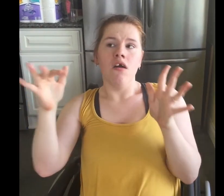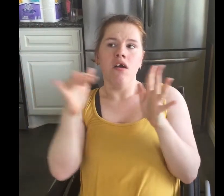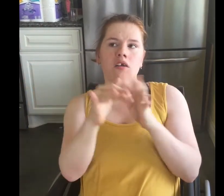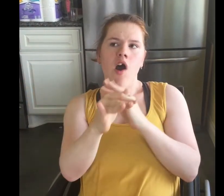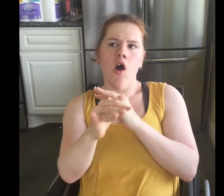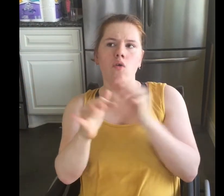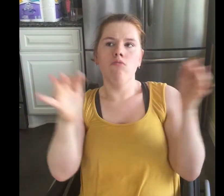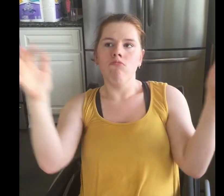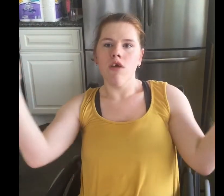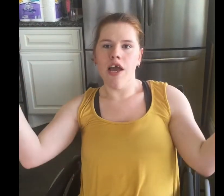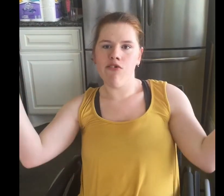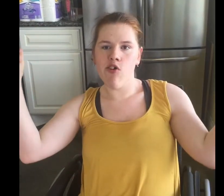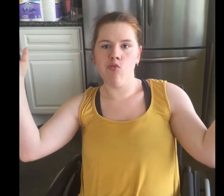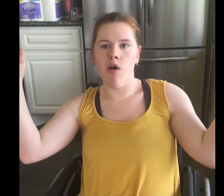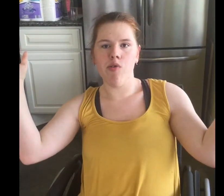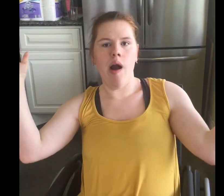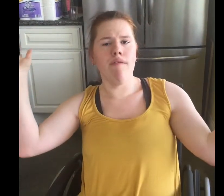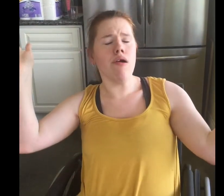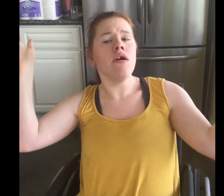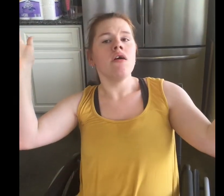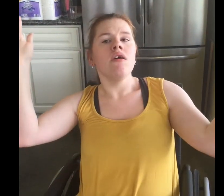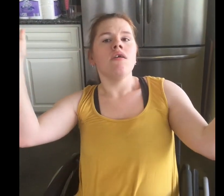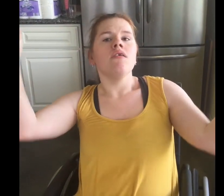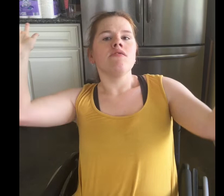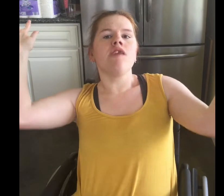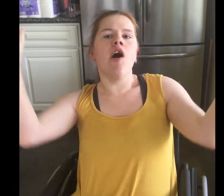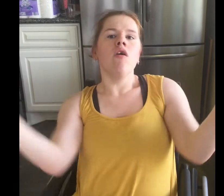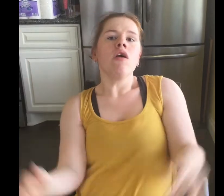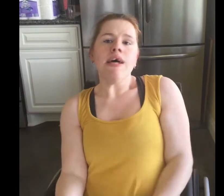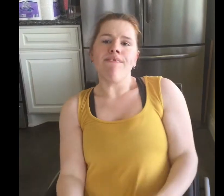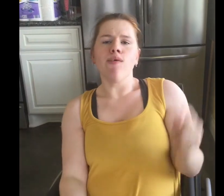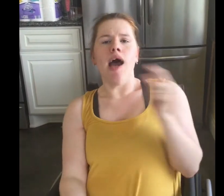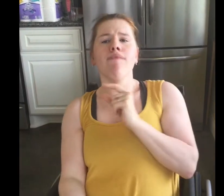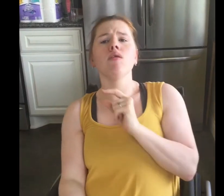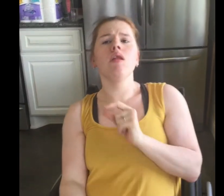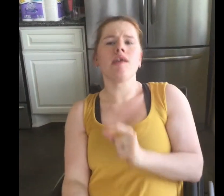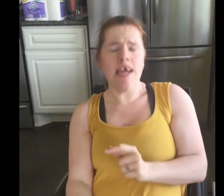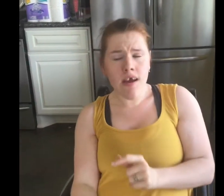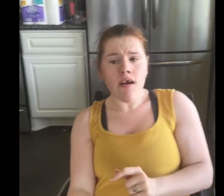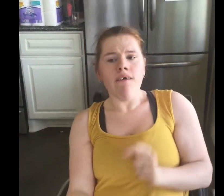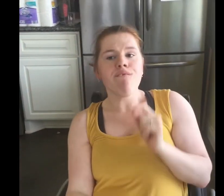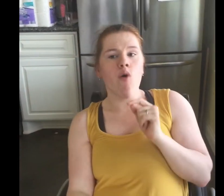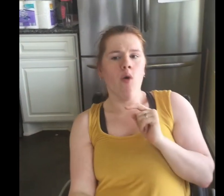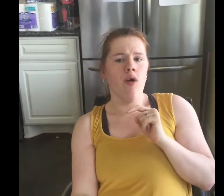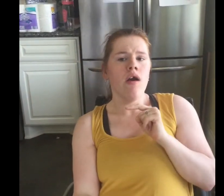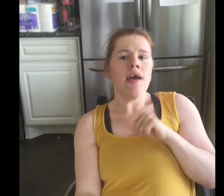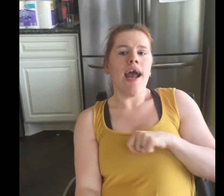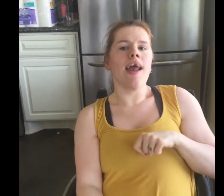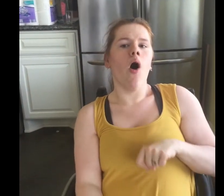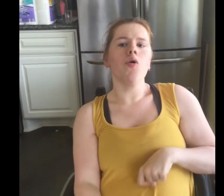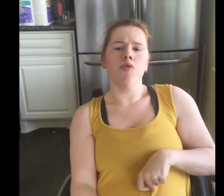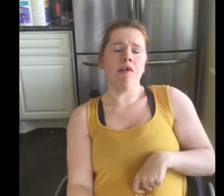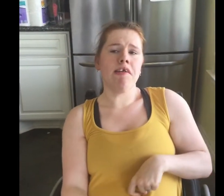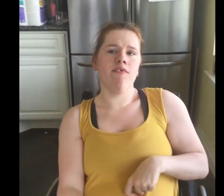no issues whatsoever. So if you're ever looking for an alternative